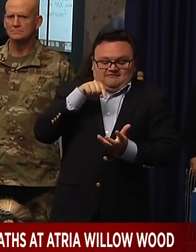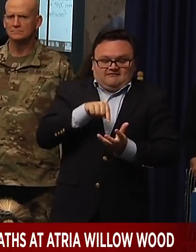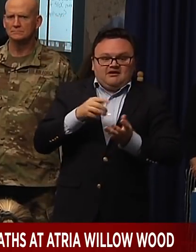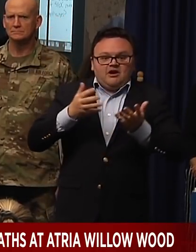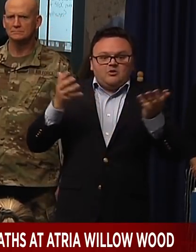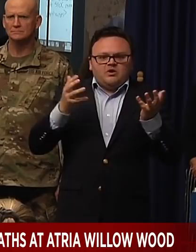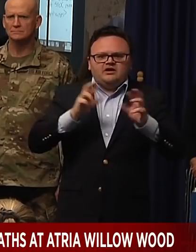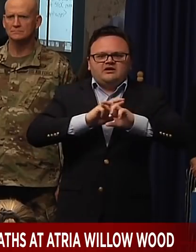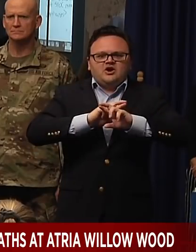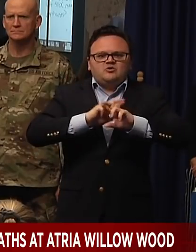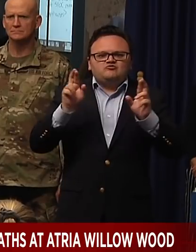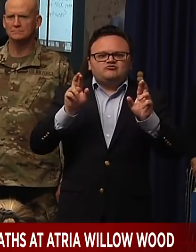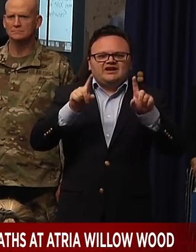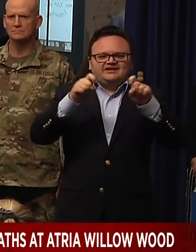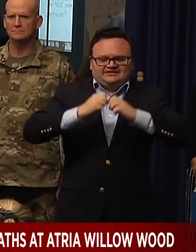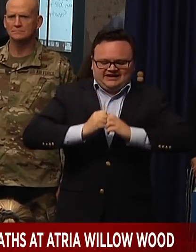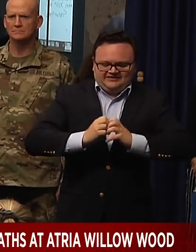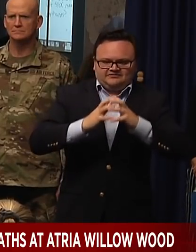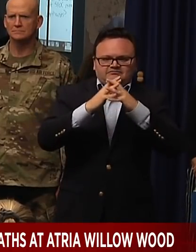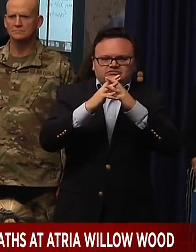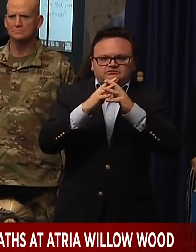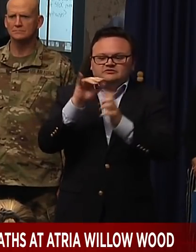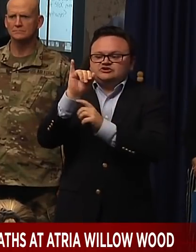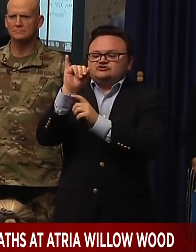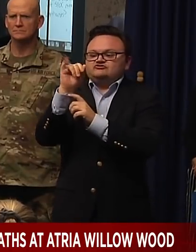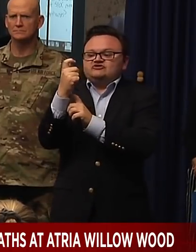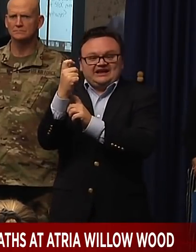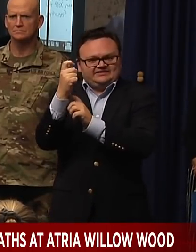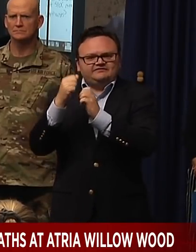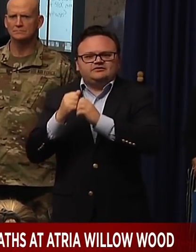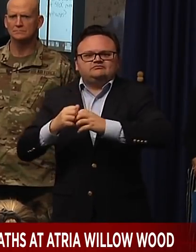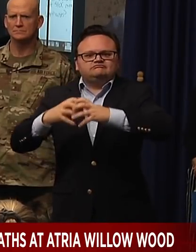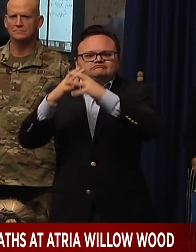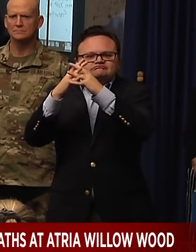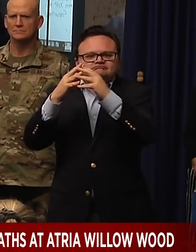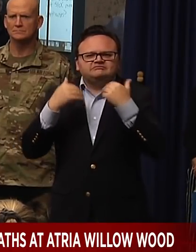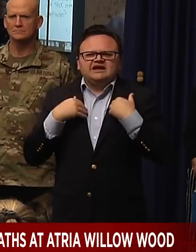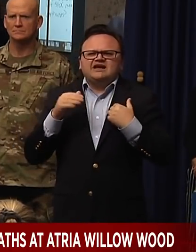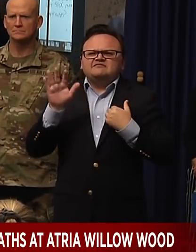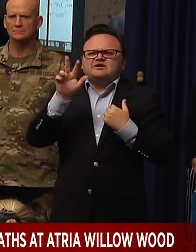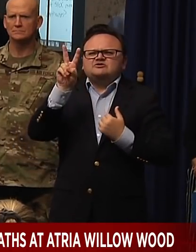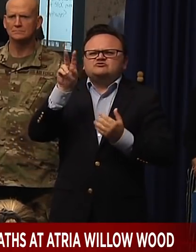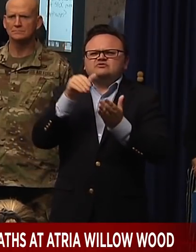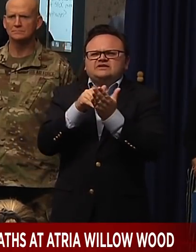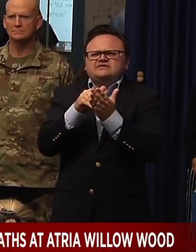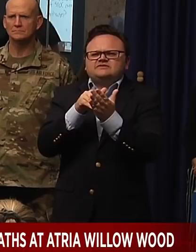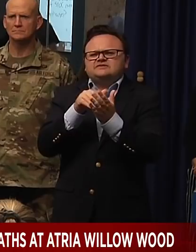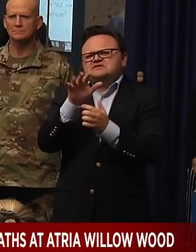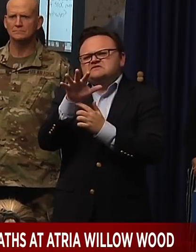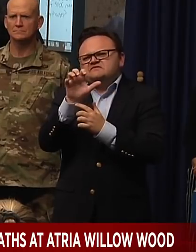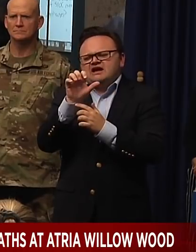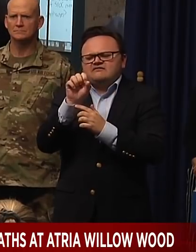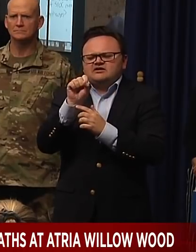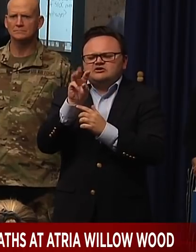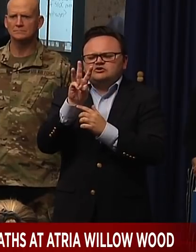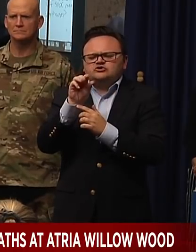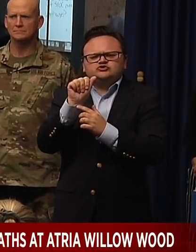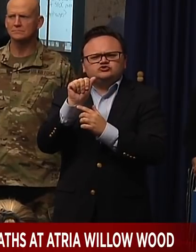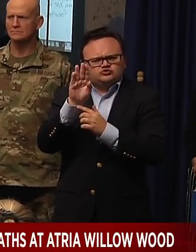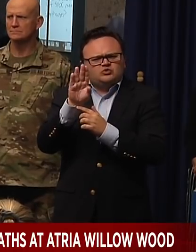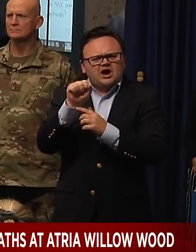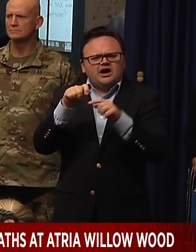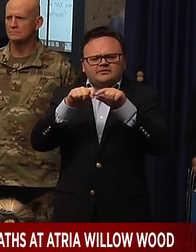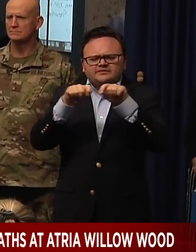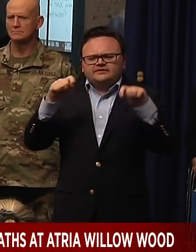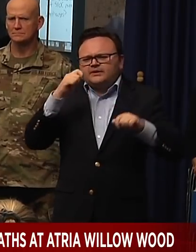is here, ready to go. There's about 2,500 swabs. And that is not going to be run by the federal government. think it's going to be